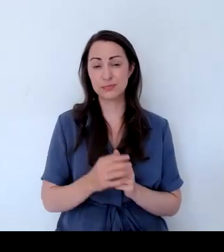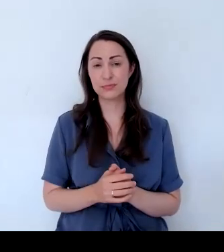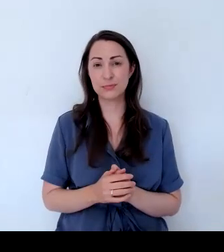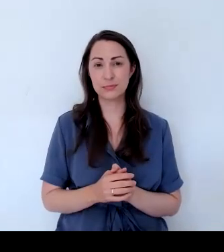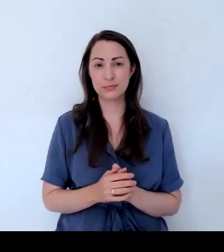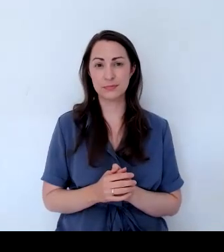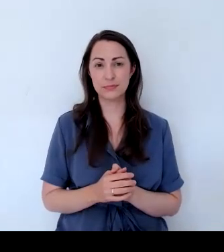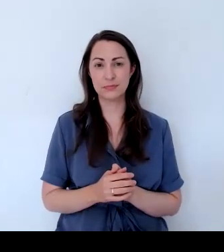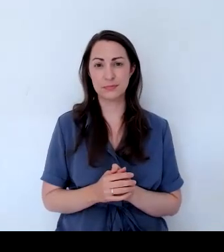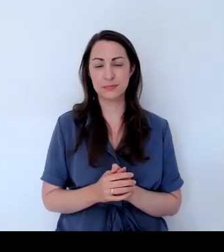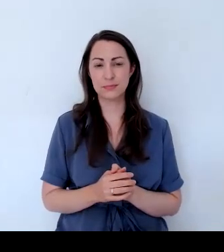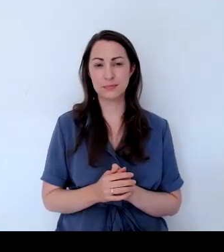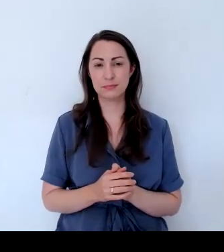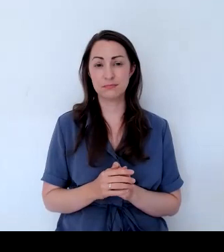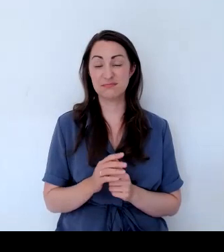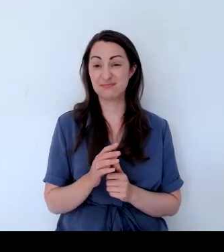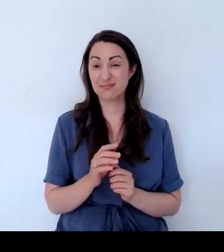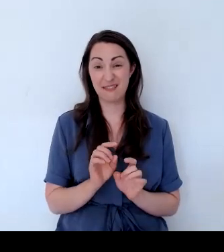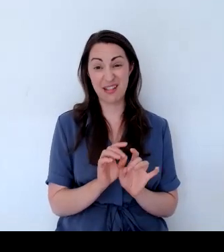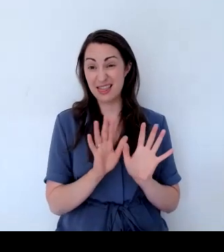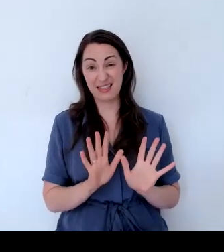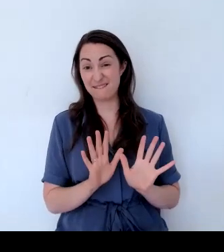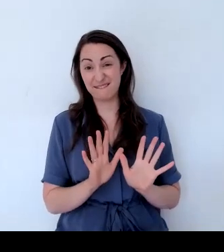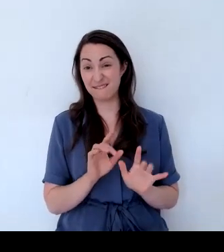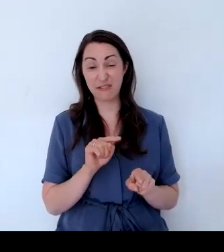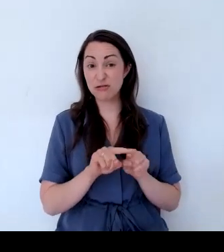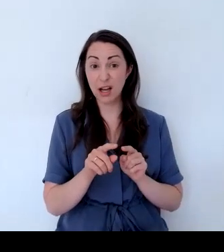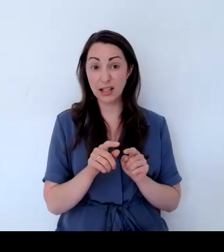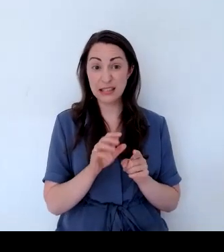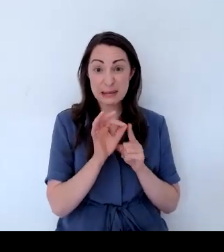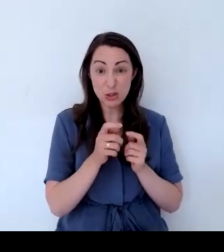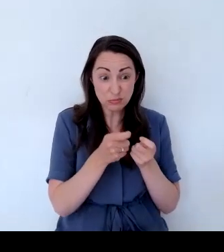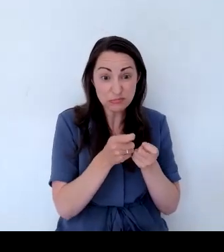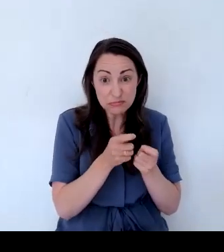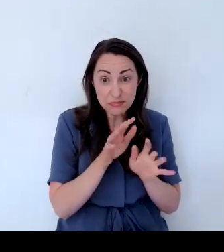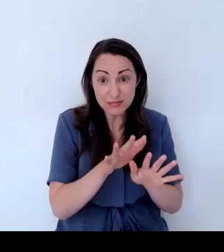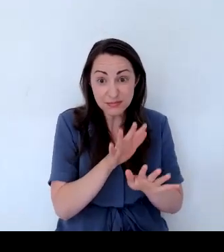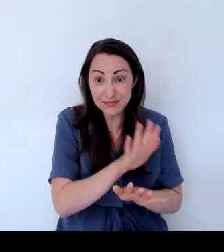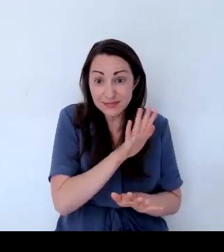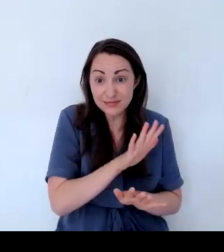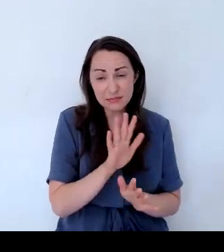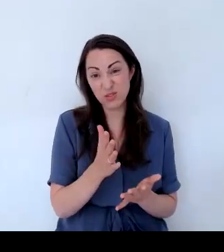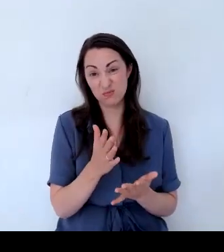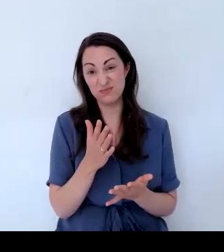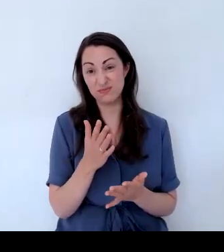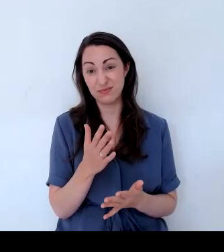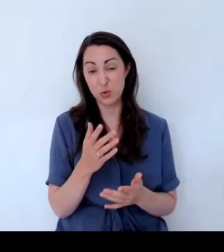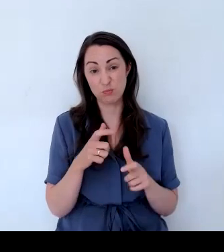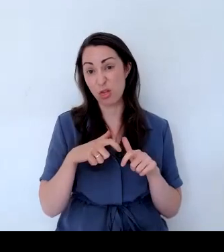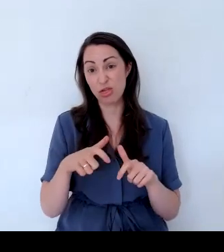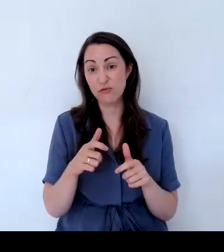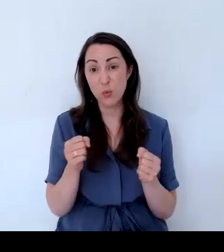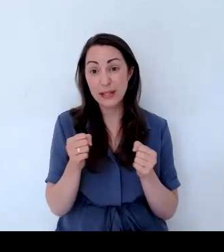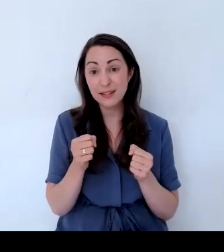It's had very little treatment. I haven't really looked at it very much through the winter. But if you remember, popped in